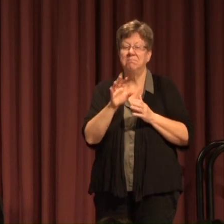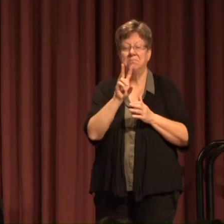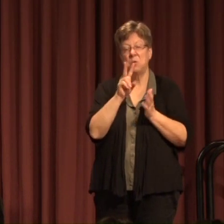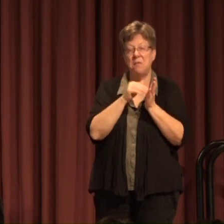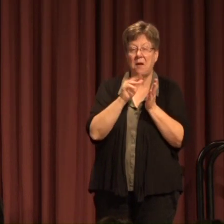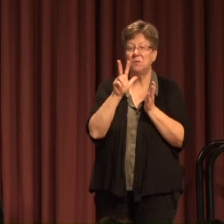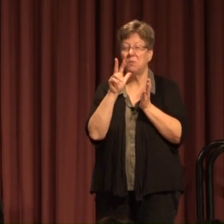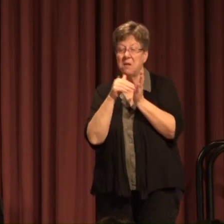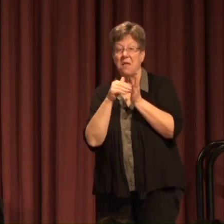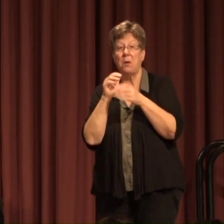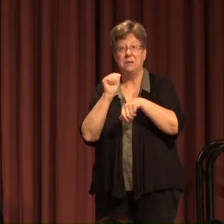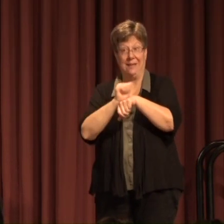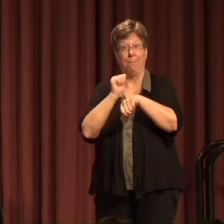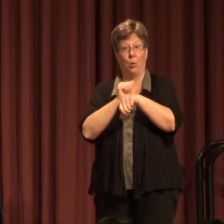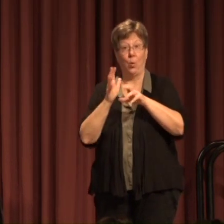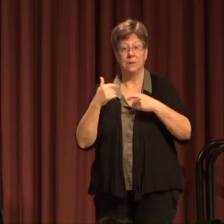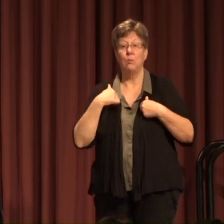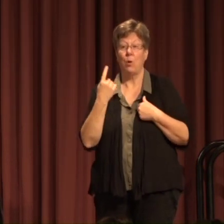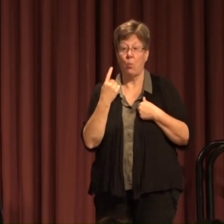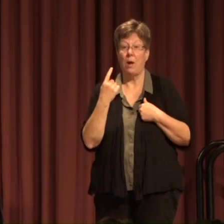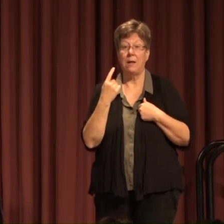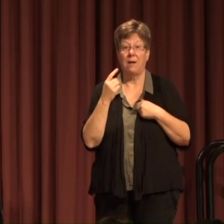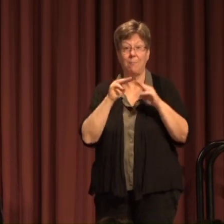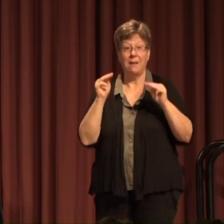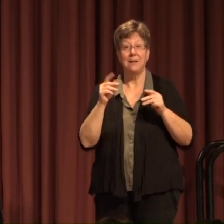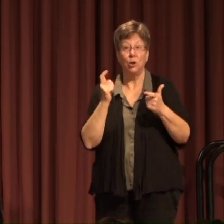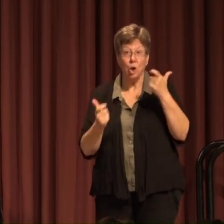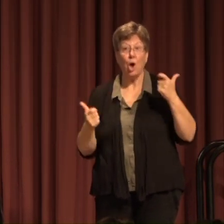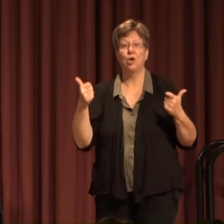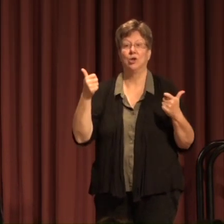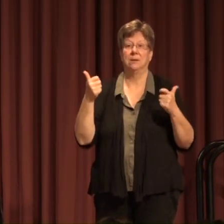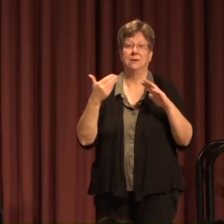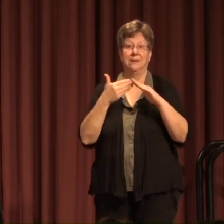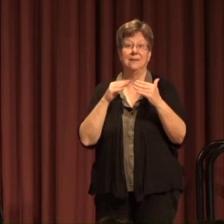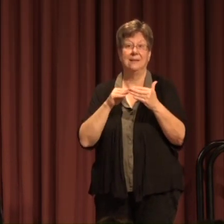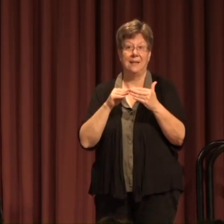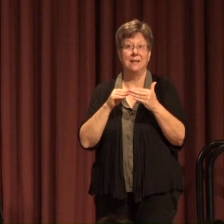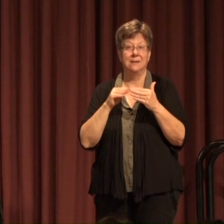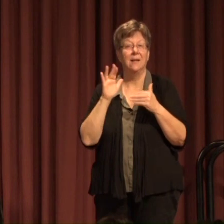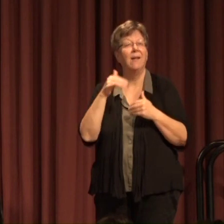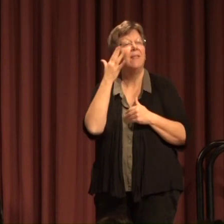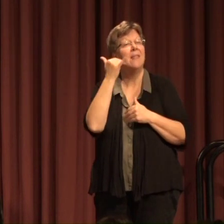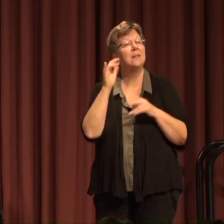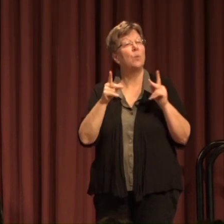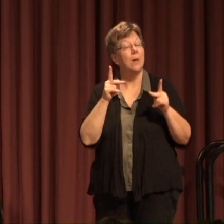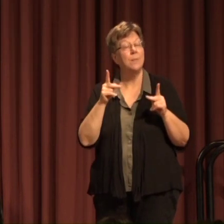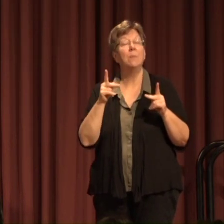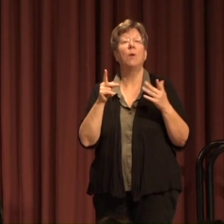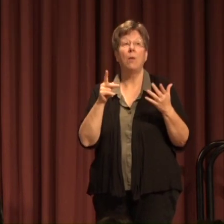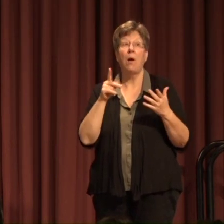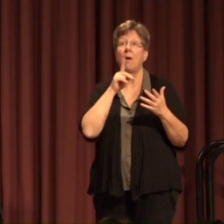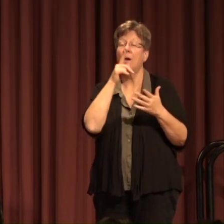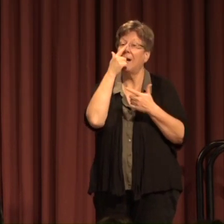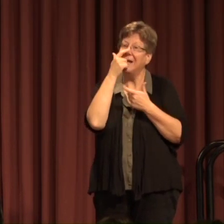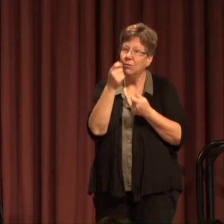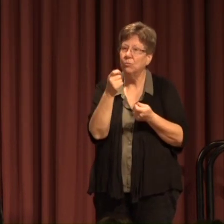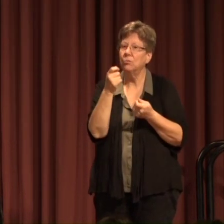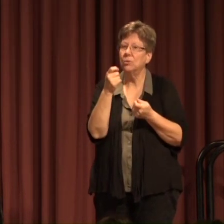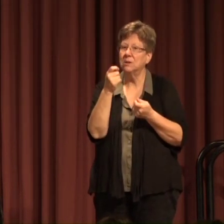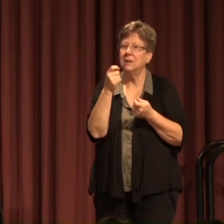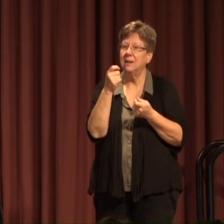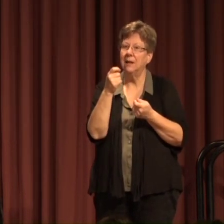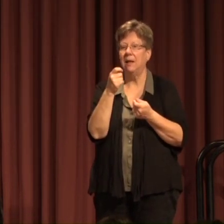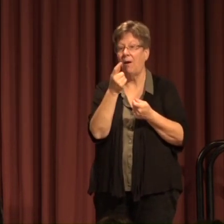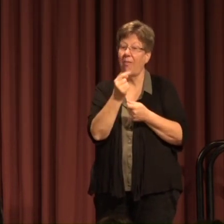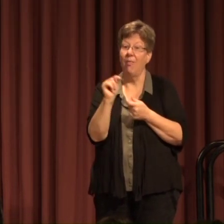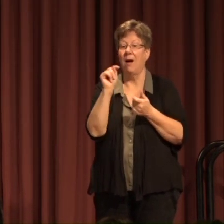thousand employees We're one of Montana's largest cities Which is why people are so interested in The